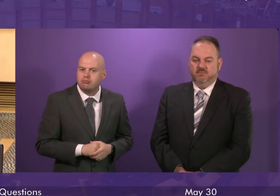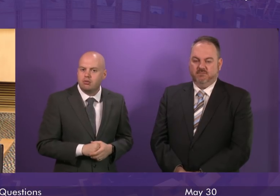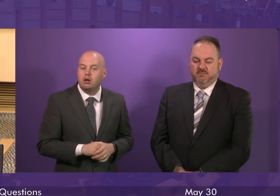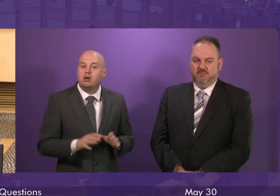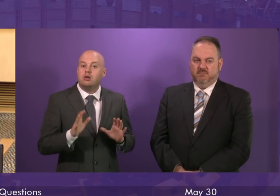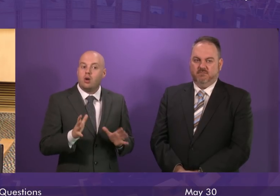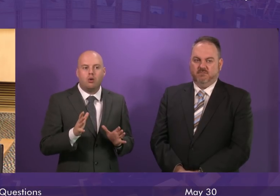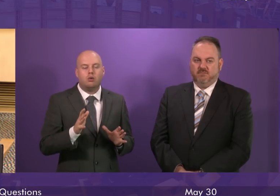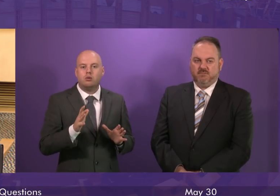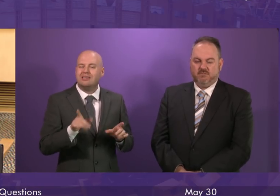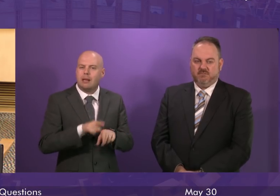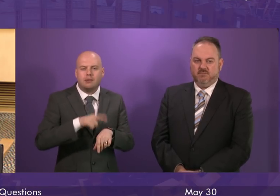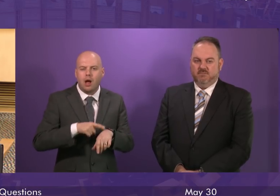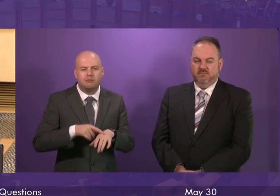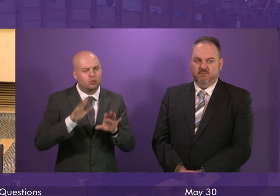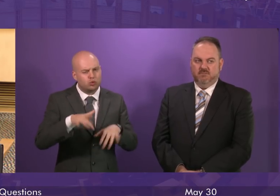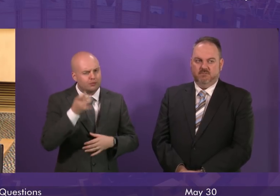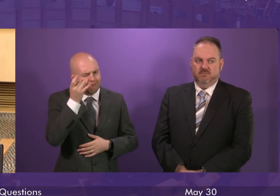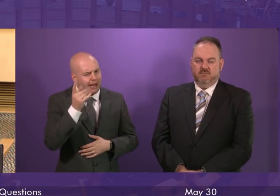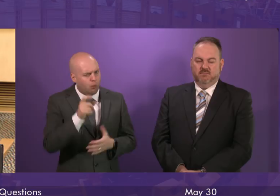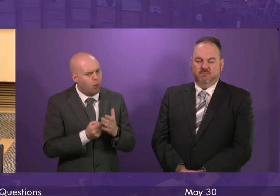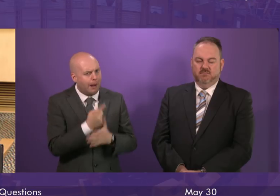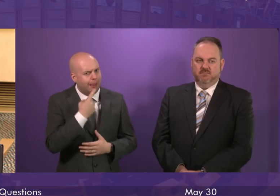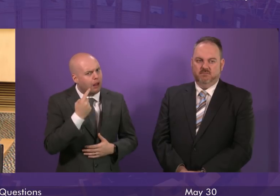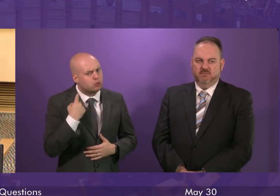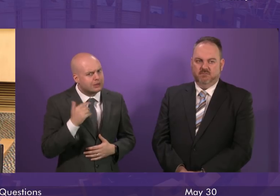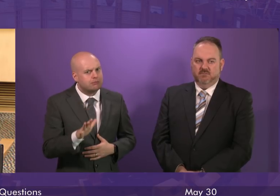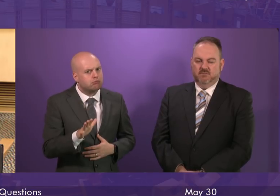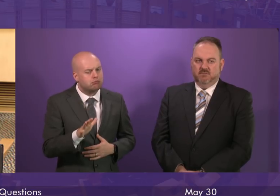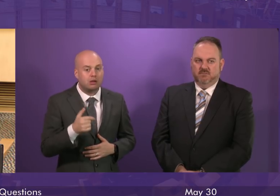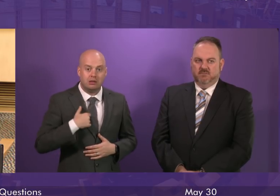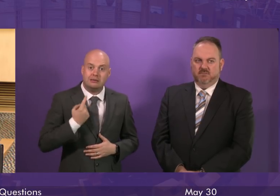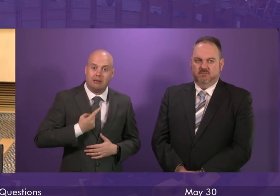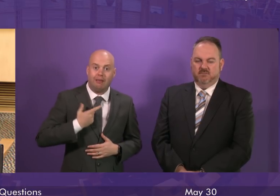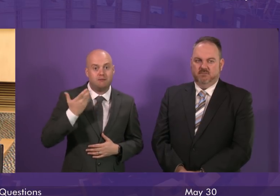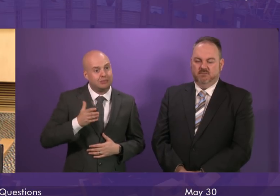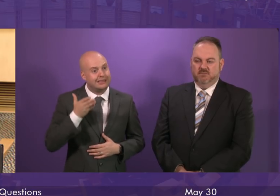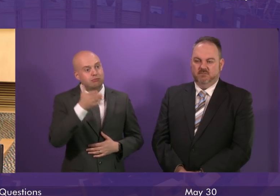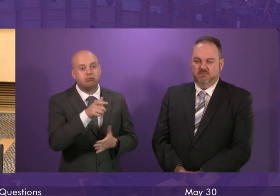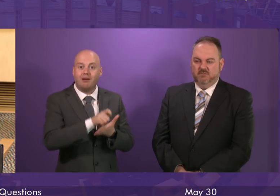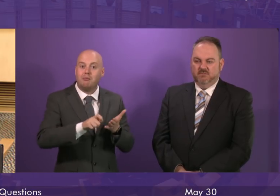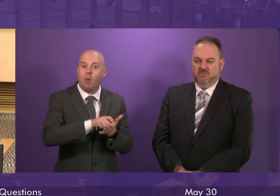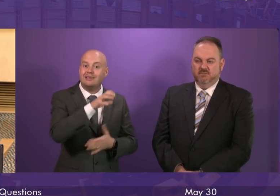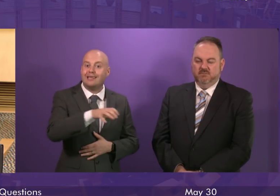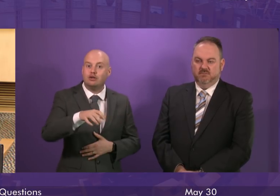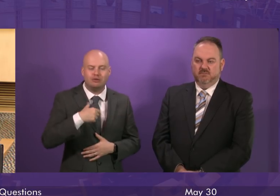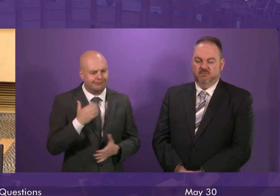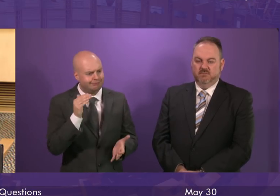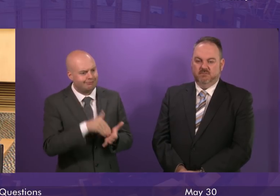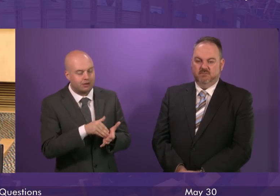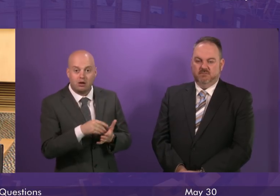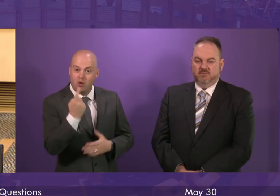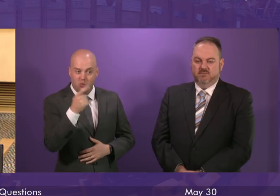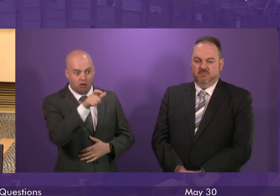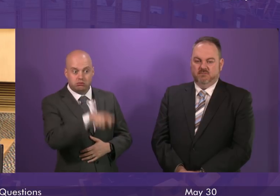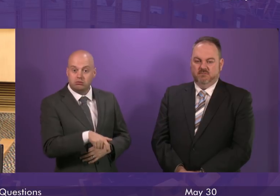lose sight of what happened last week I will not have been the only one who spoke to people at polling stations who had been denied the right to vote I spoke to one constituent who was